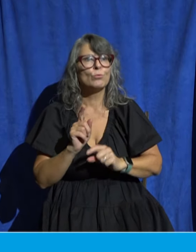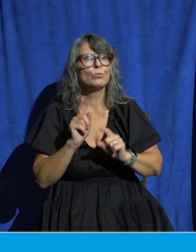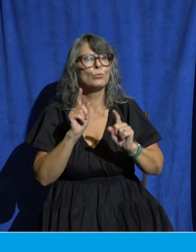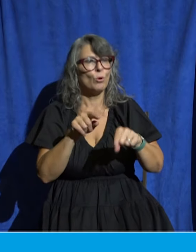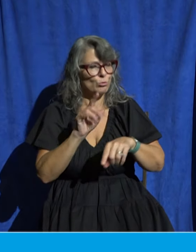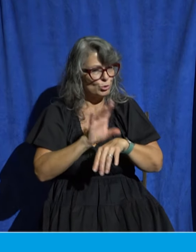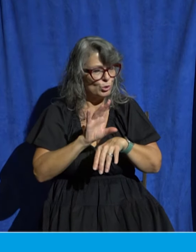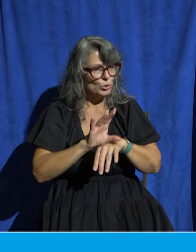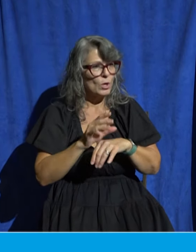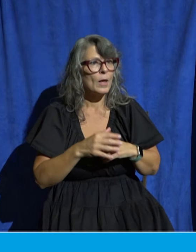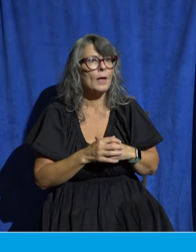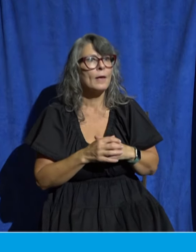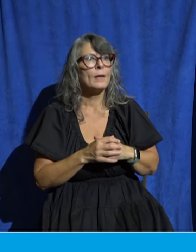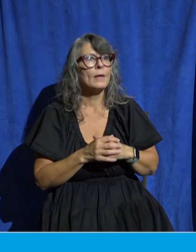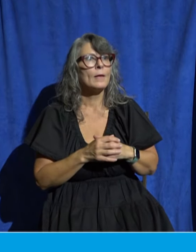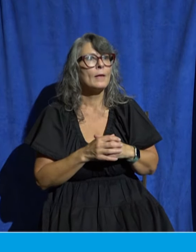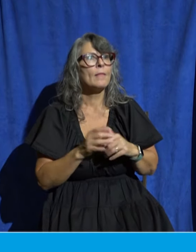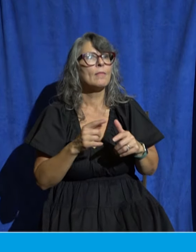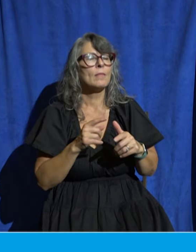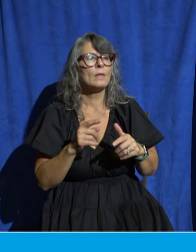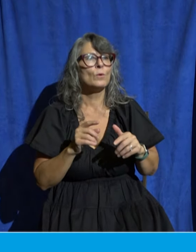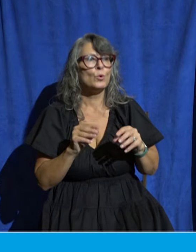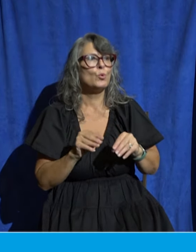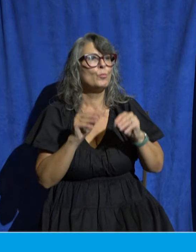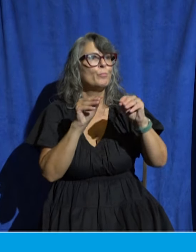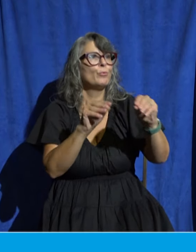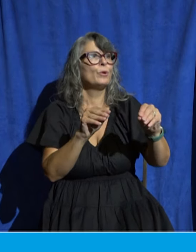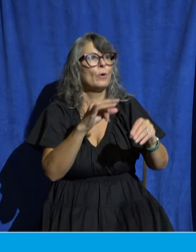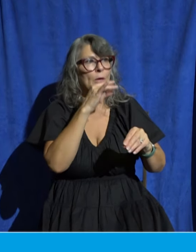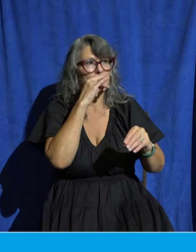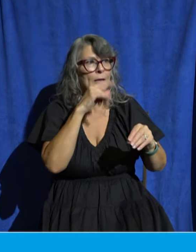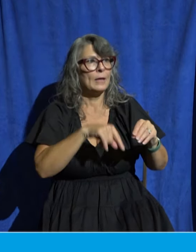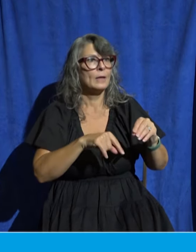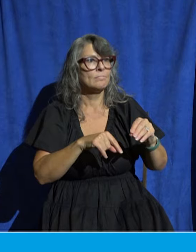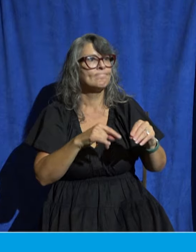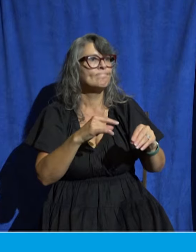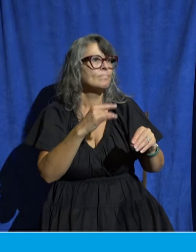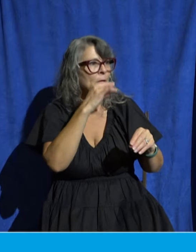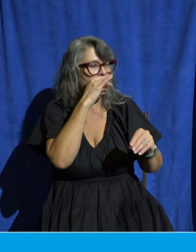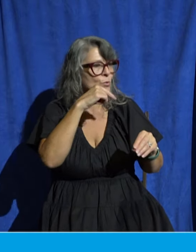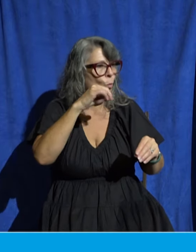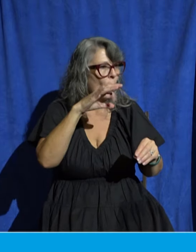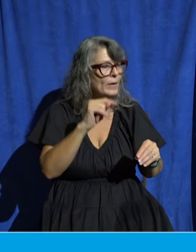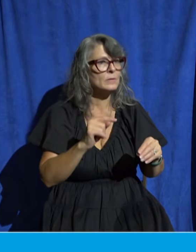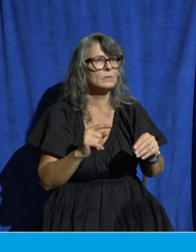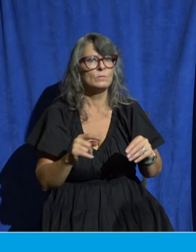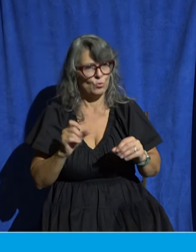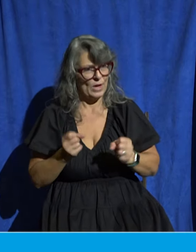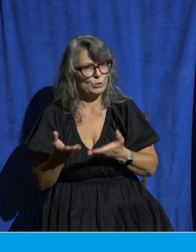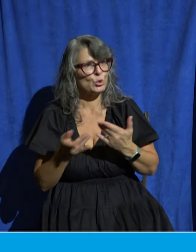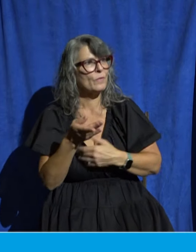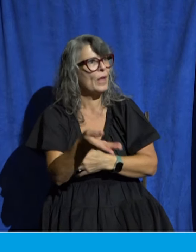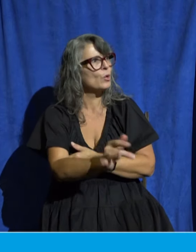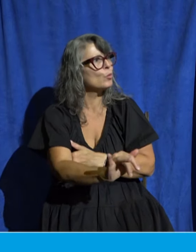programming serve during that next hour finally you might also say well in a church this large